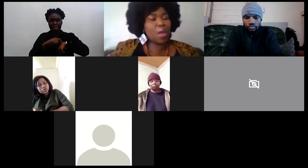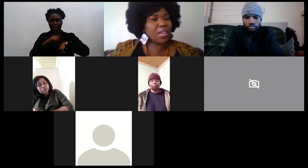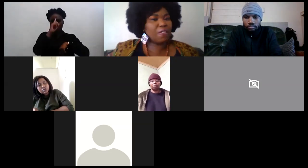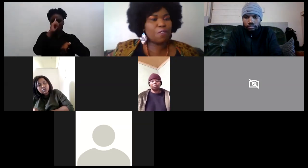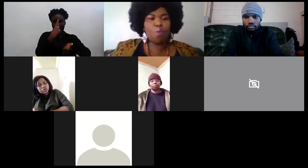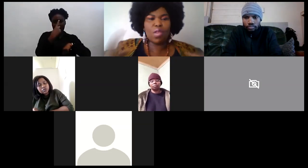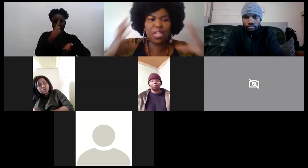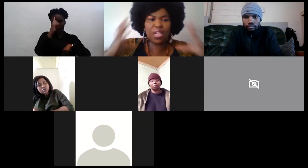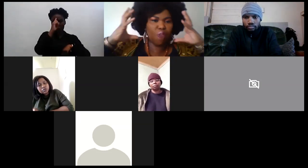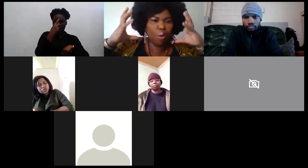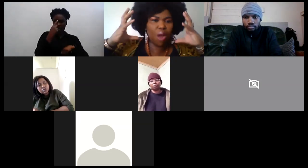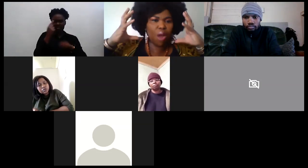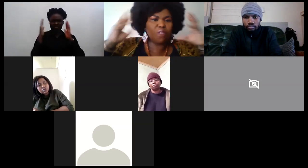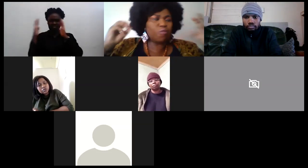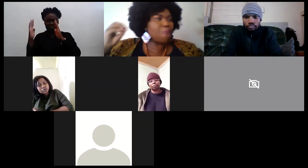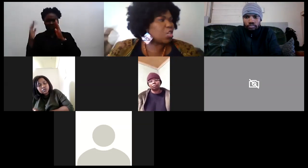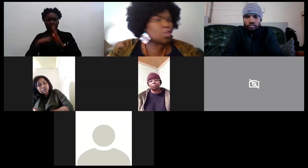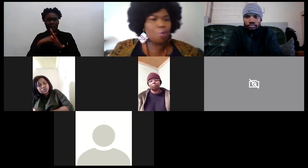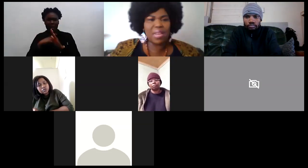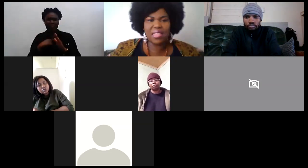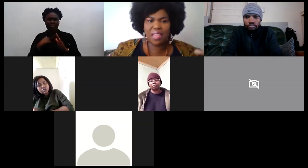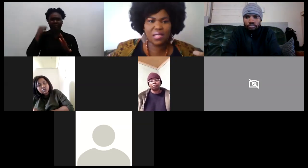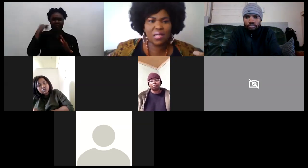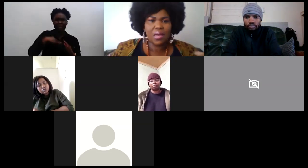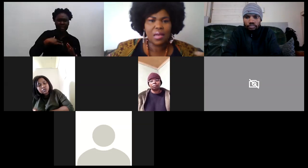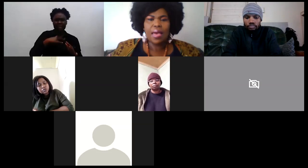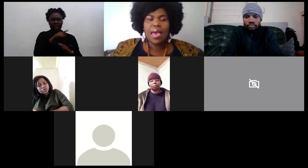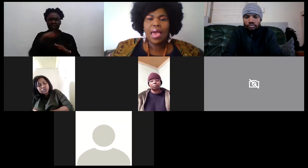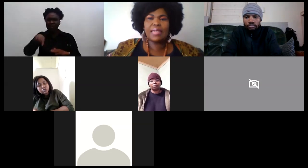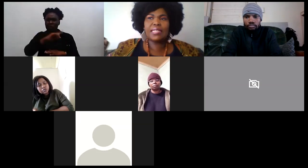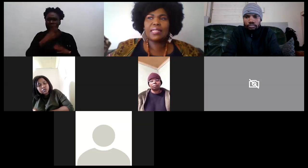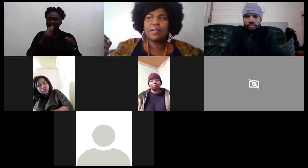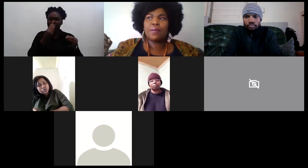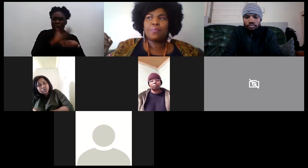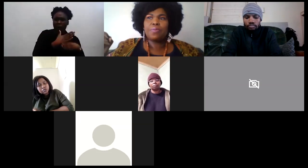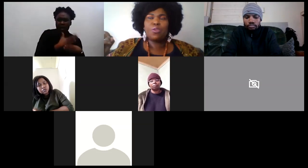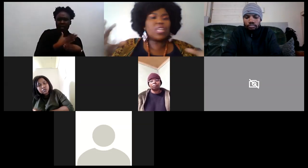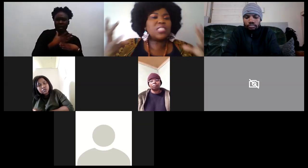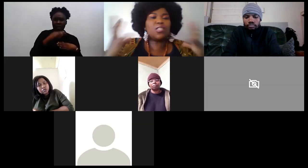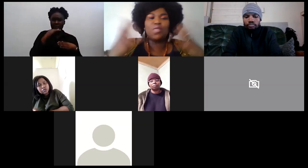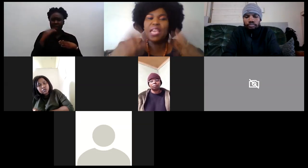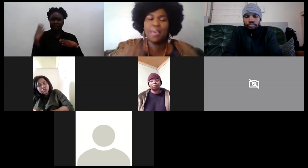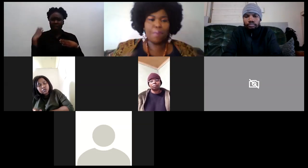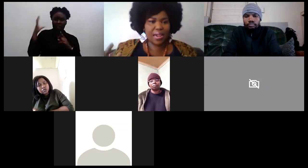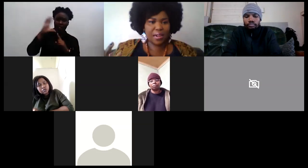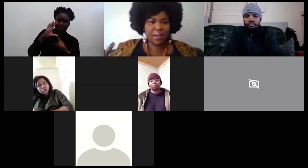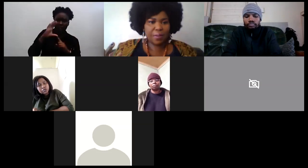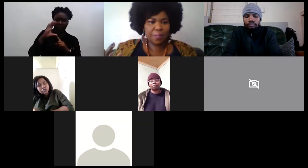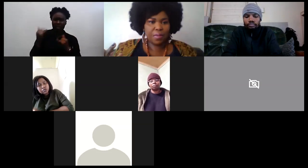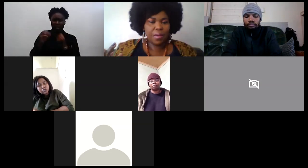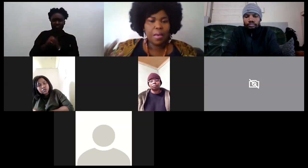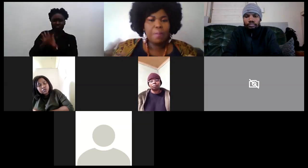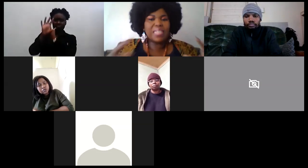people are working from home we get overwhelmed we have to manage so many things and you just need to take a break